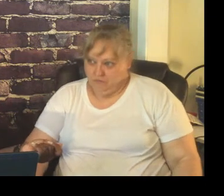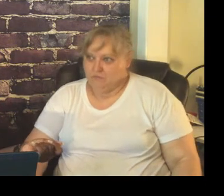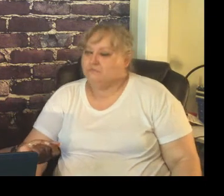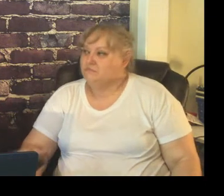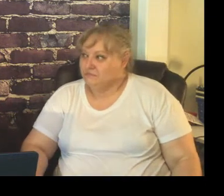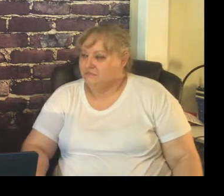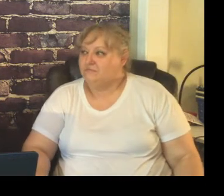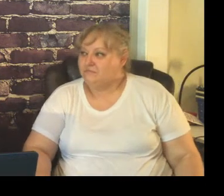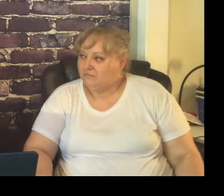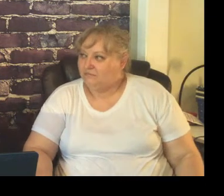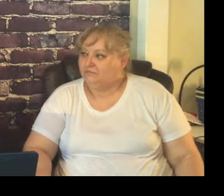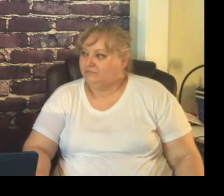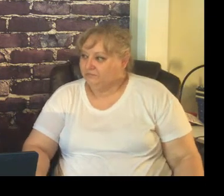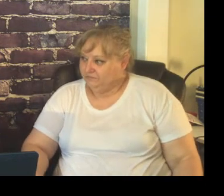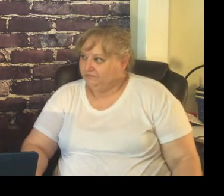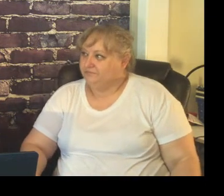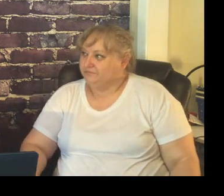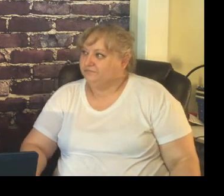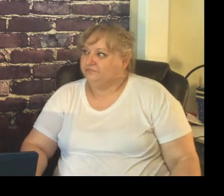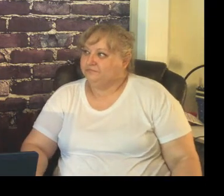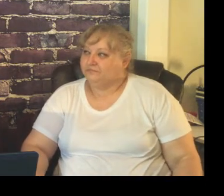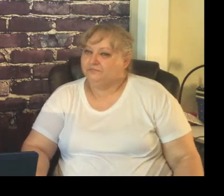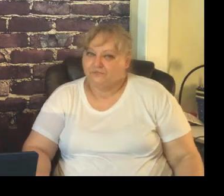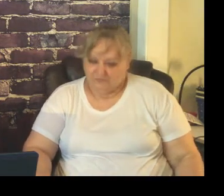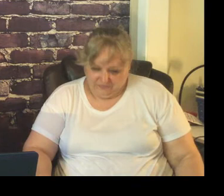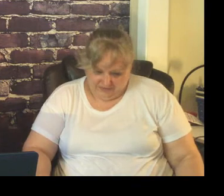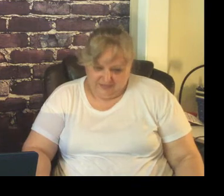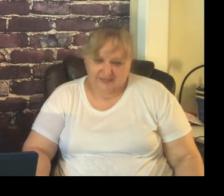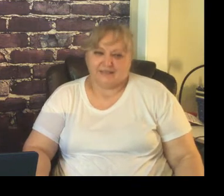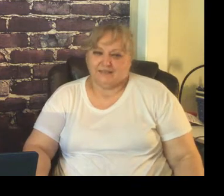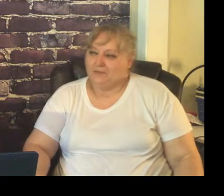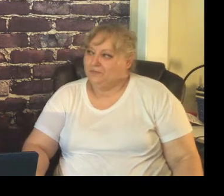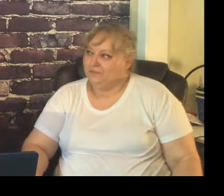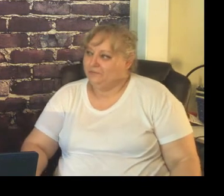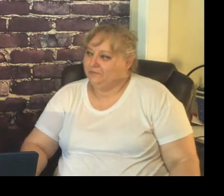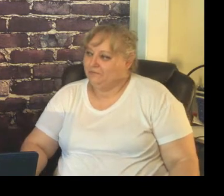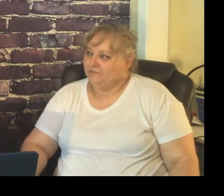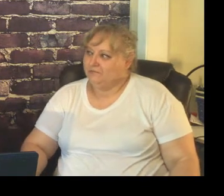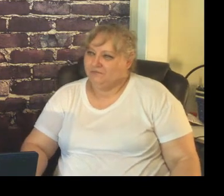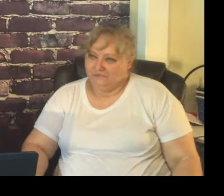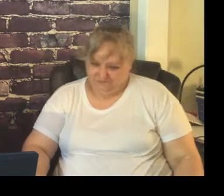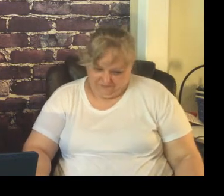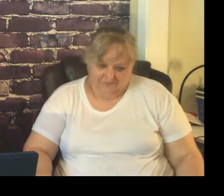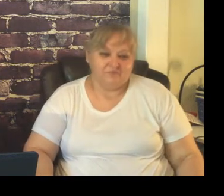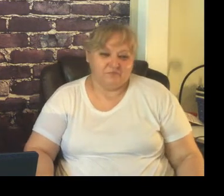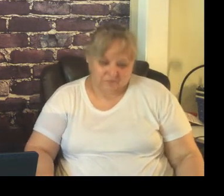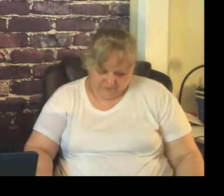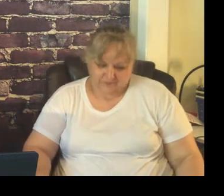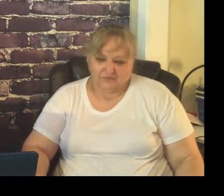trash whereas for me that's going to send me over the edge so since I know that's going to send me over the edge